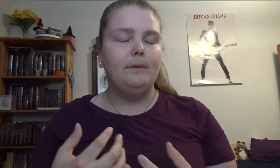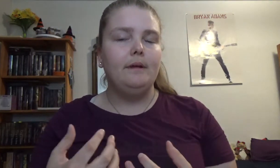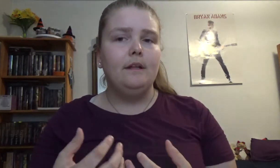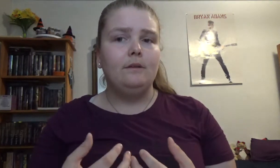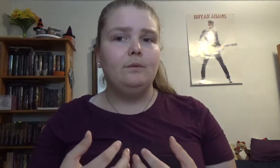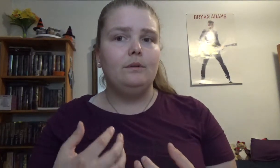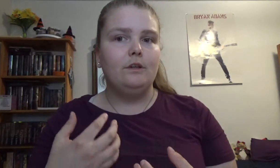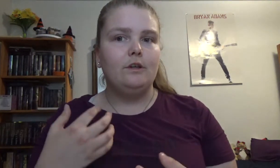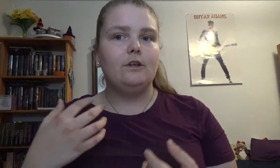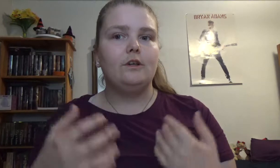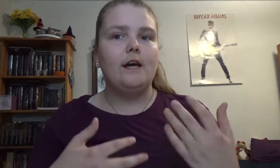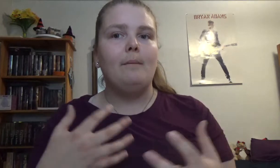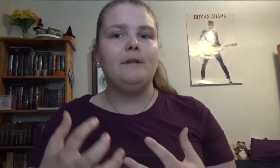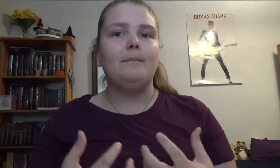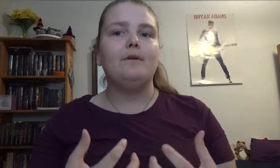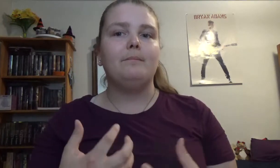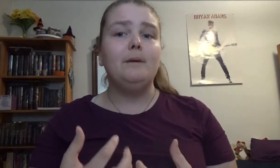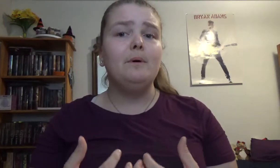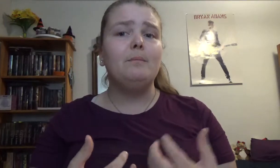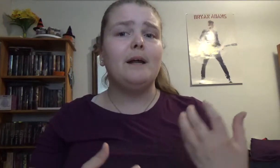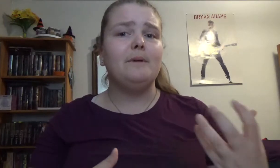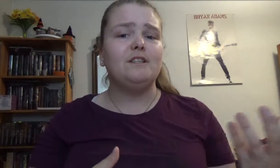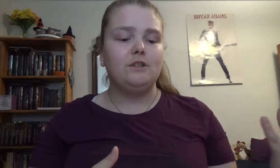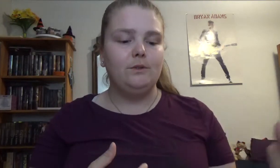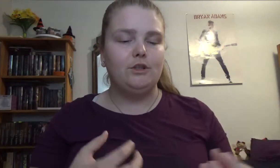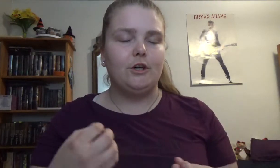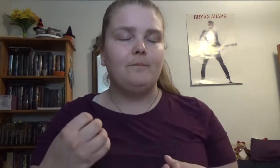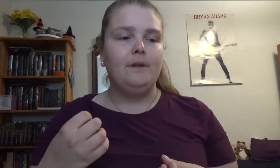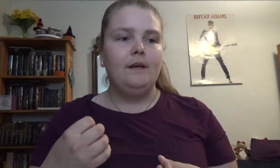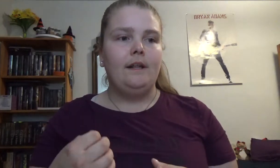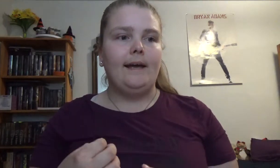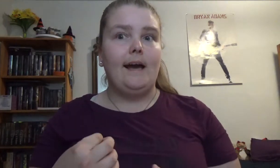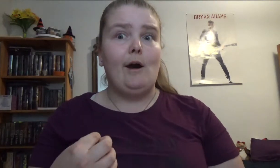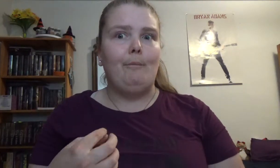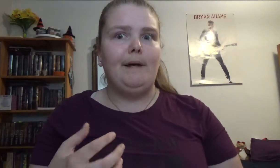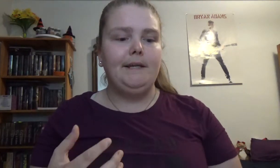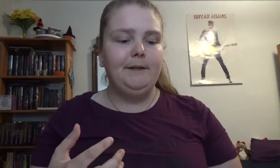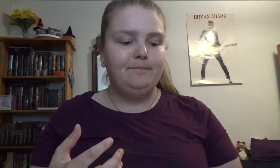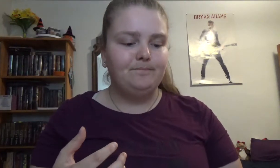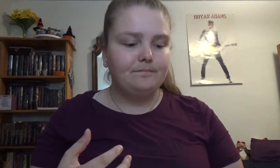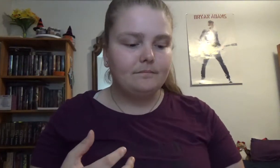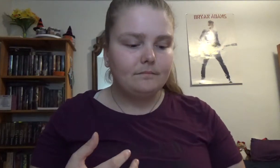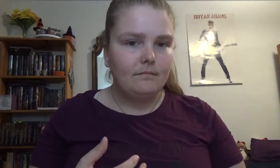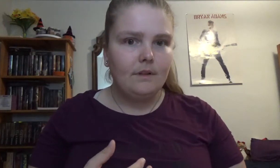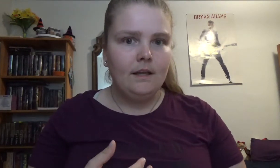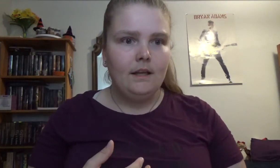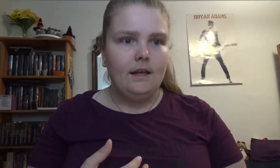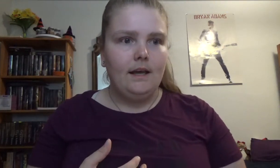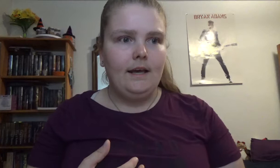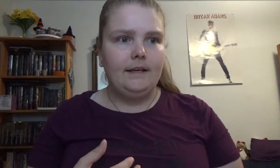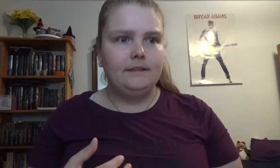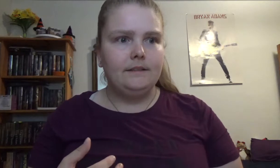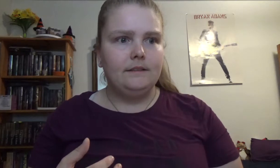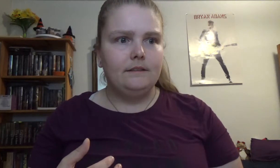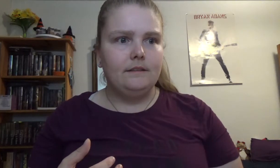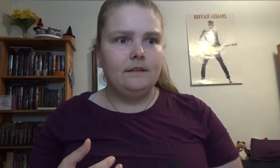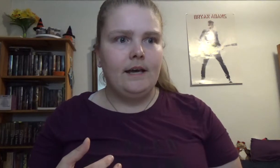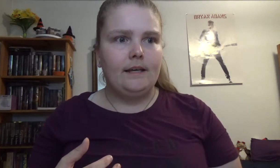it could help a number of people but I'm not too sure like how many and like